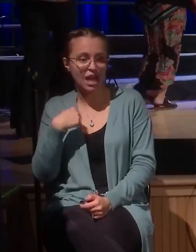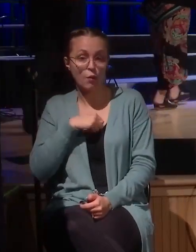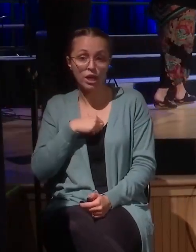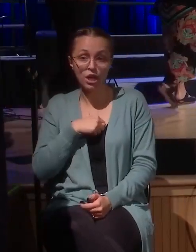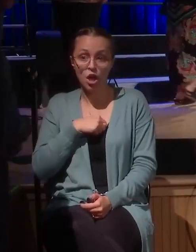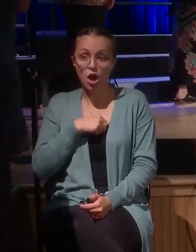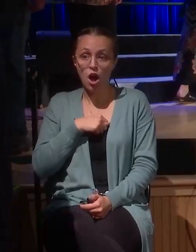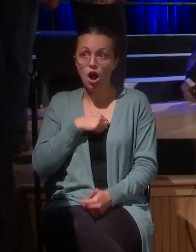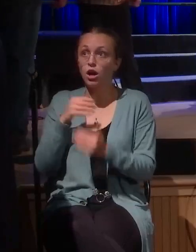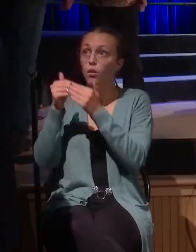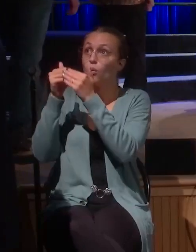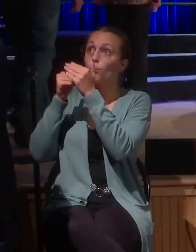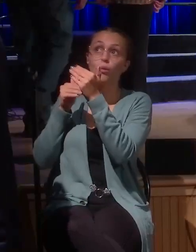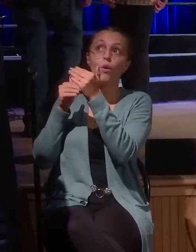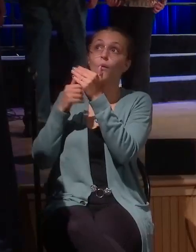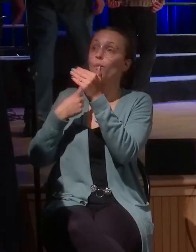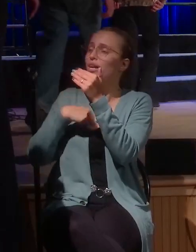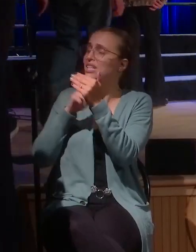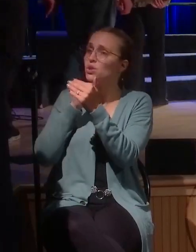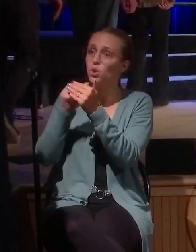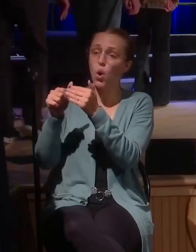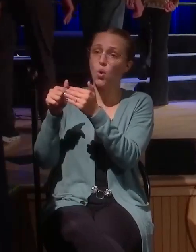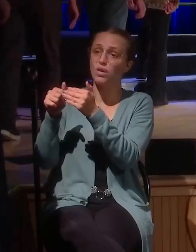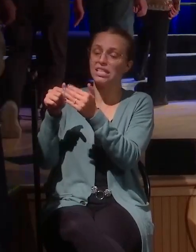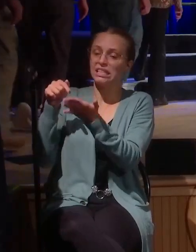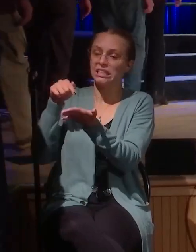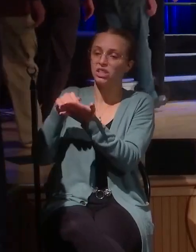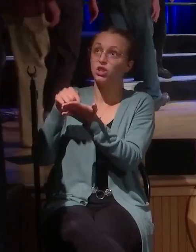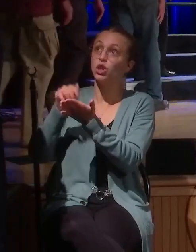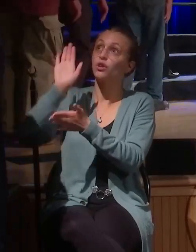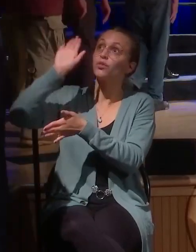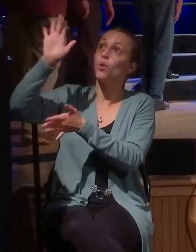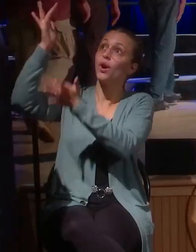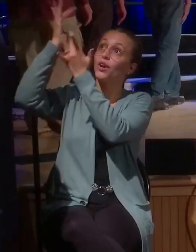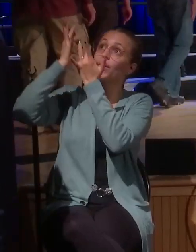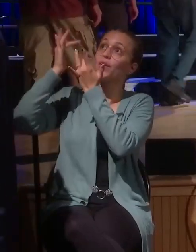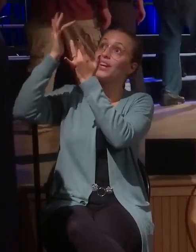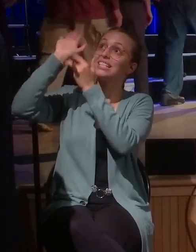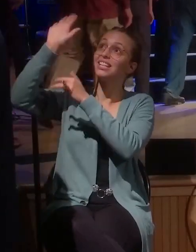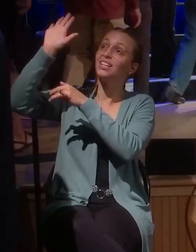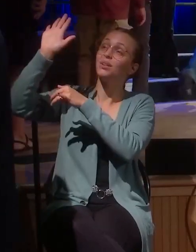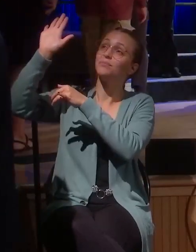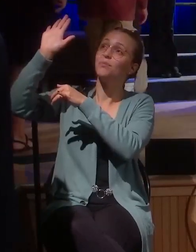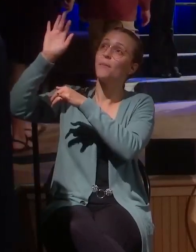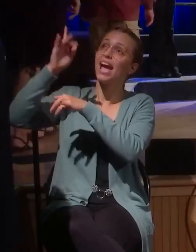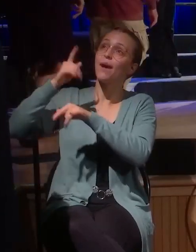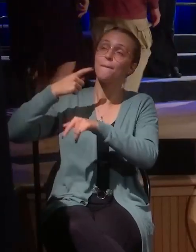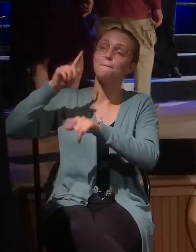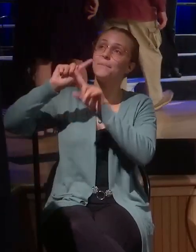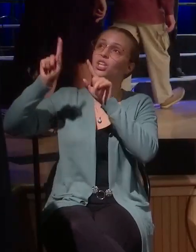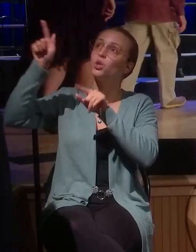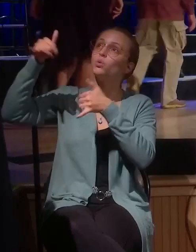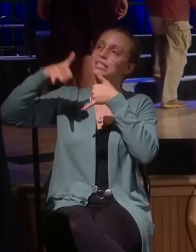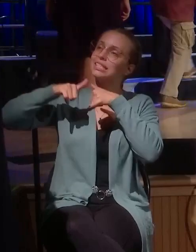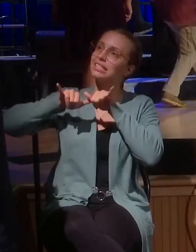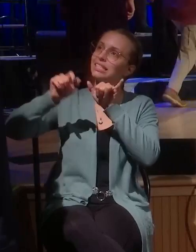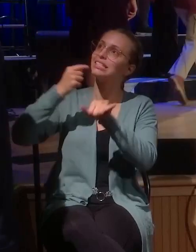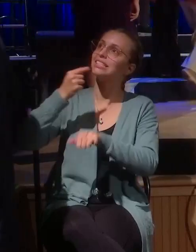deserve your grace or your mercy or your presence and yet you say, I must be with you. And so, Lord, we receive your invitation